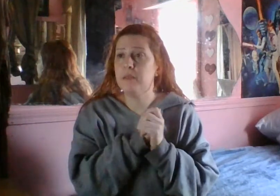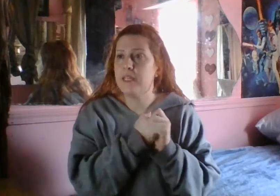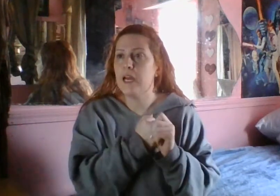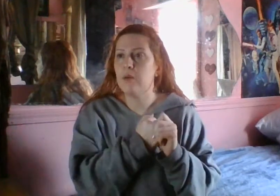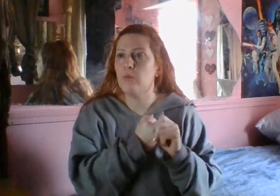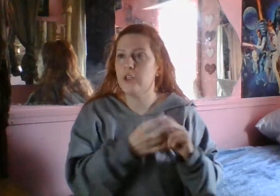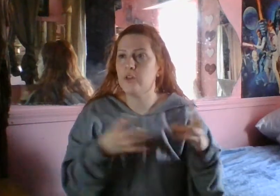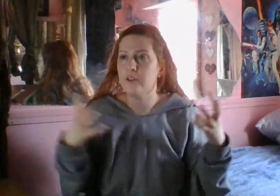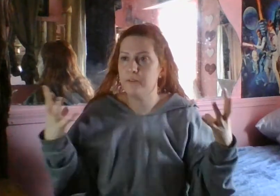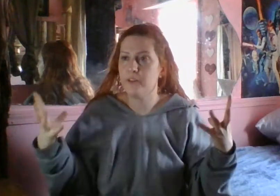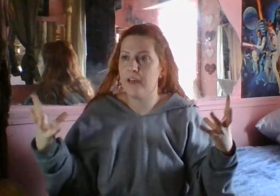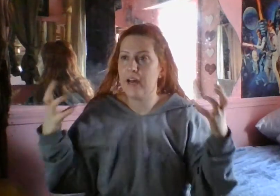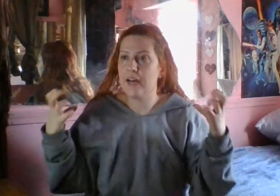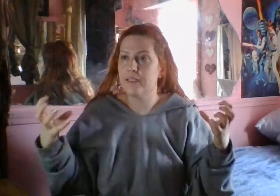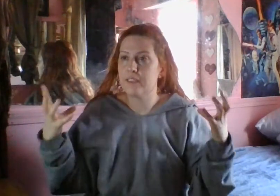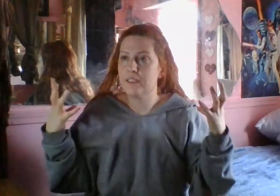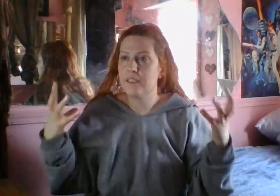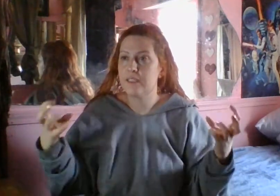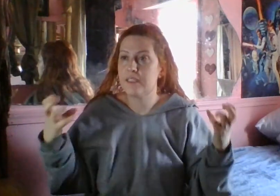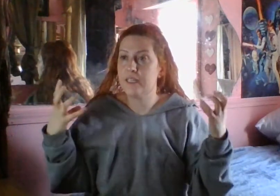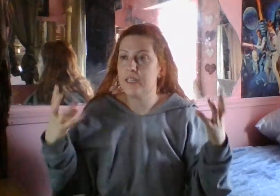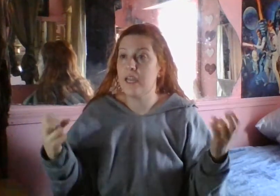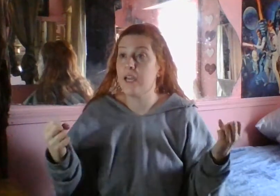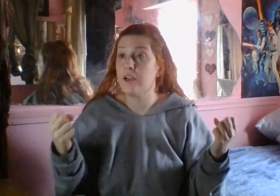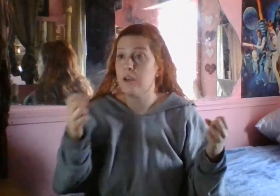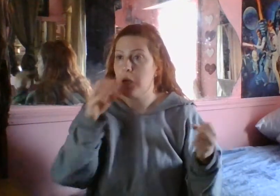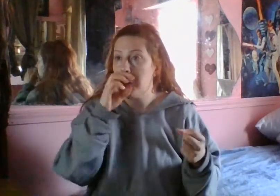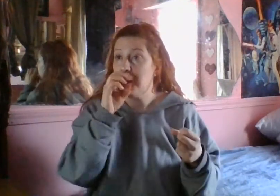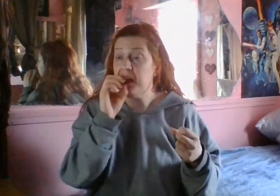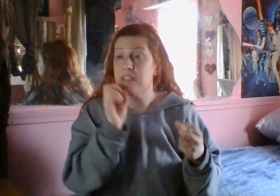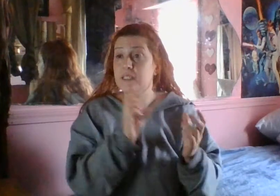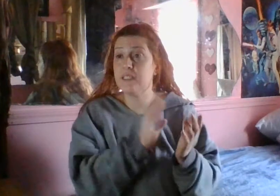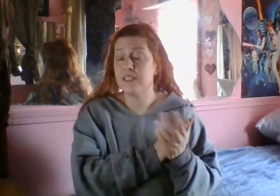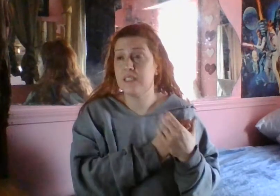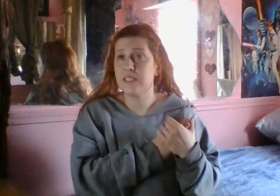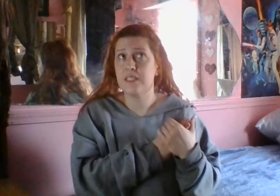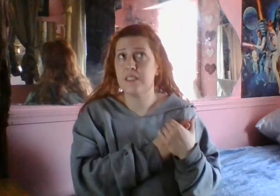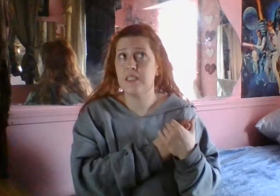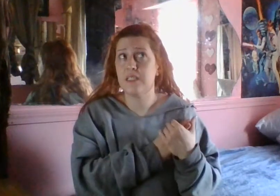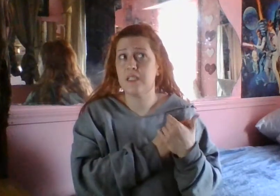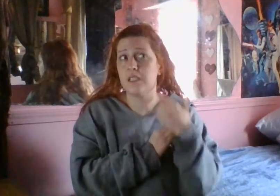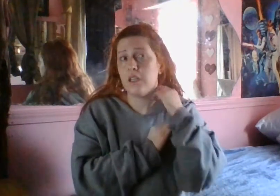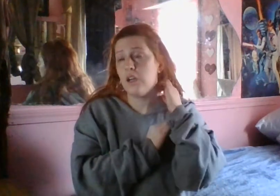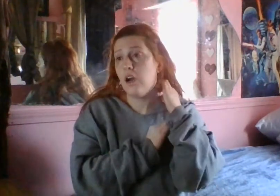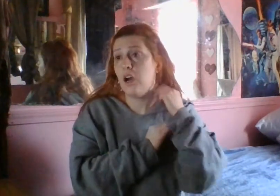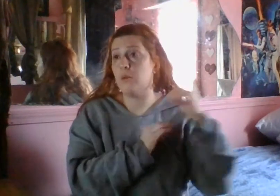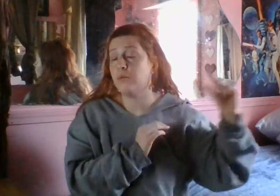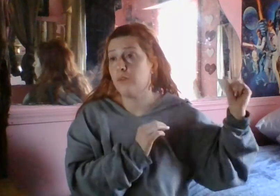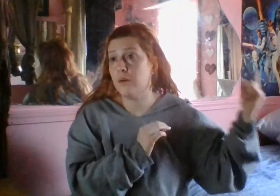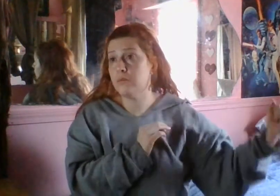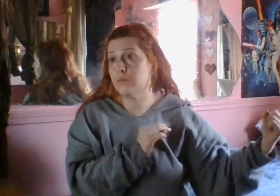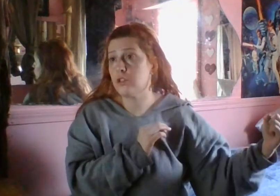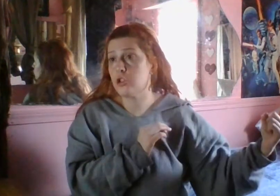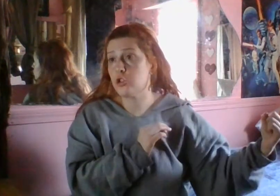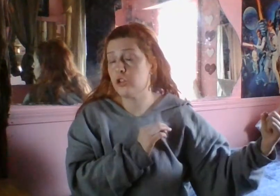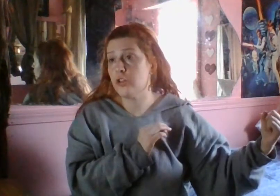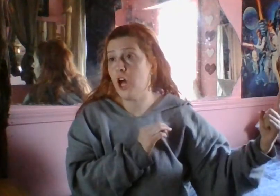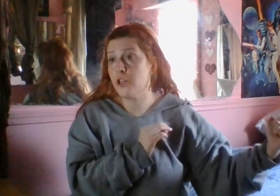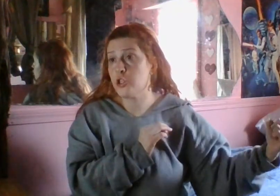p.m. When you could feel the hot, sticky air. And this distance is, um, from the other